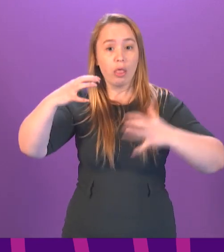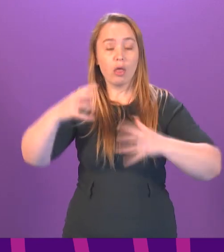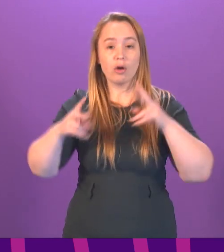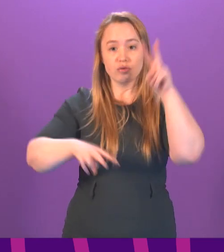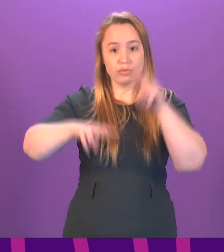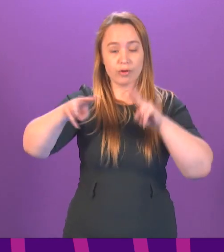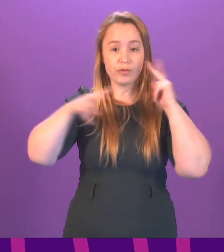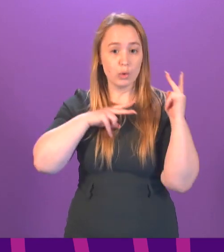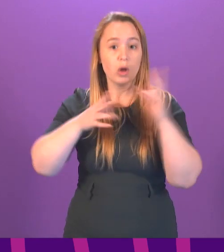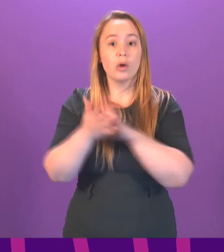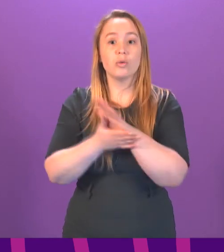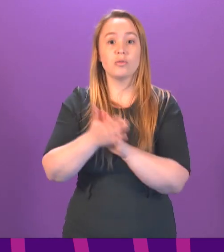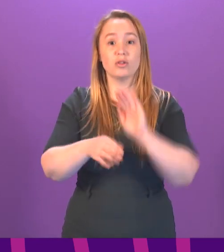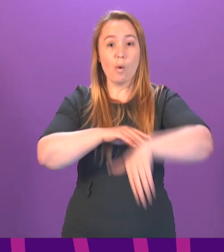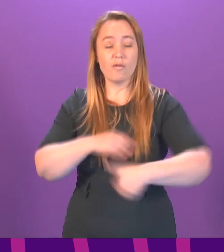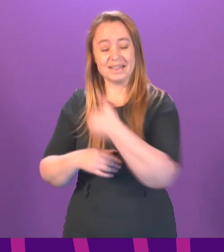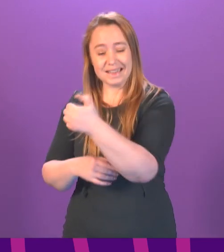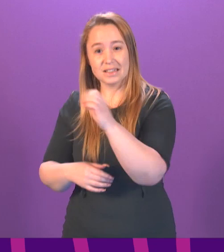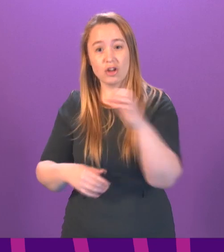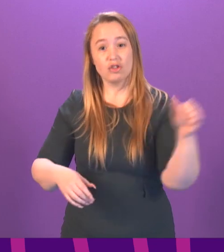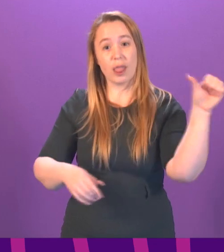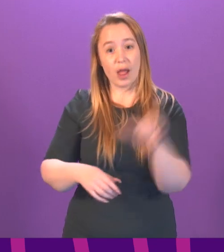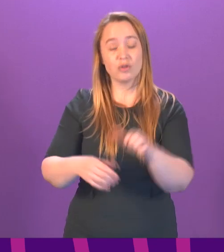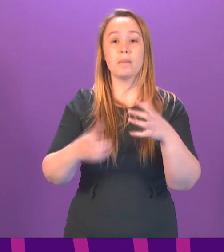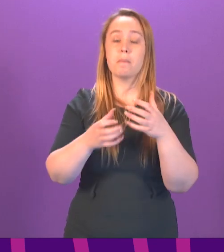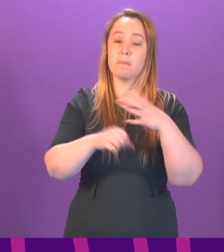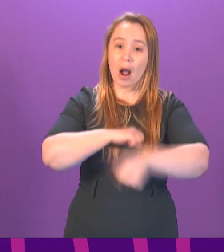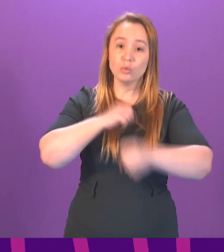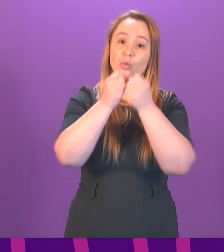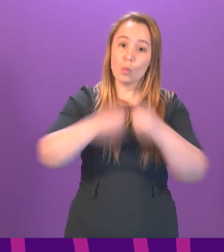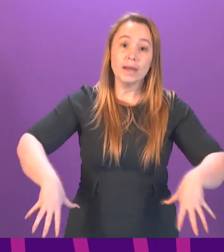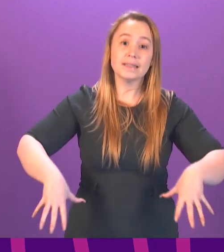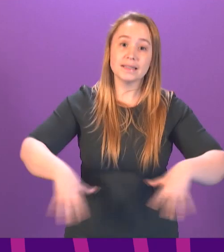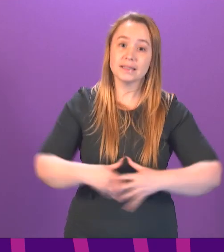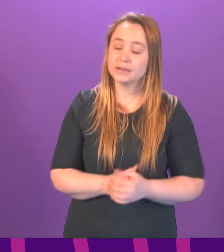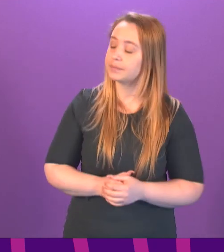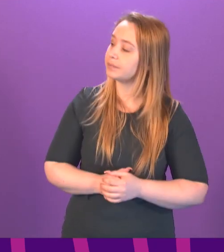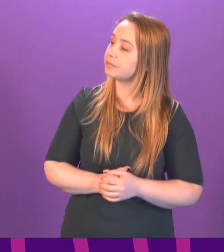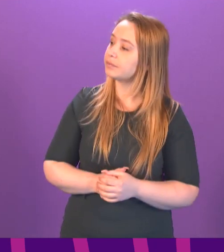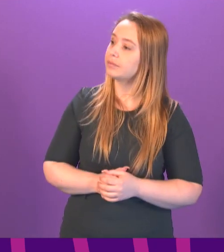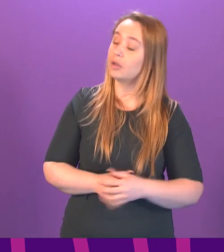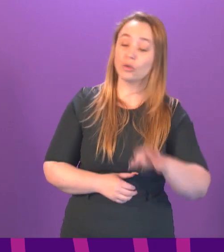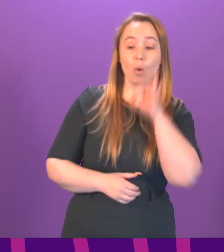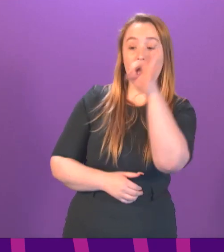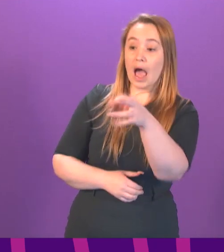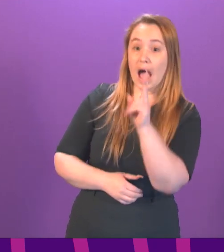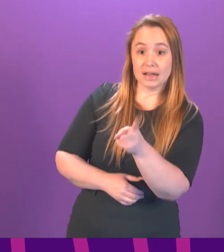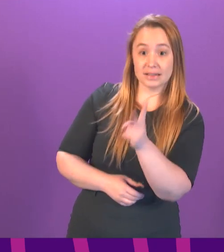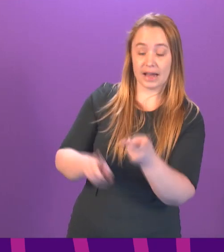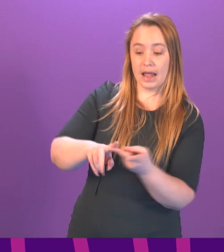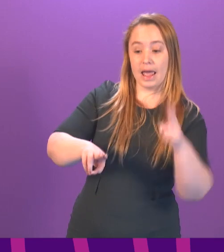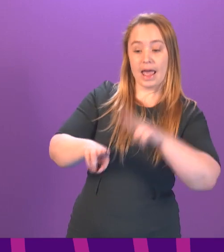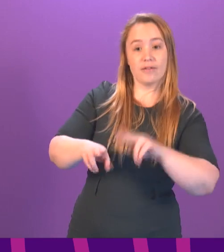the taxpayer well over £600,000. So I ask again, if the first minister is found